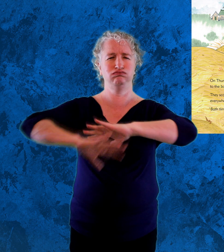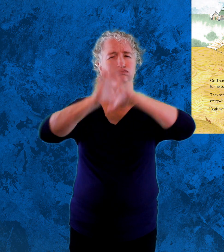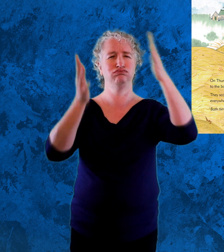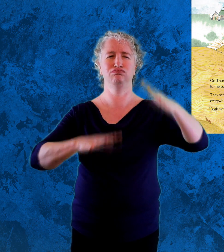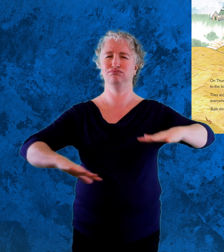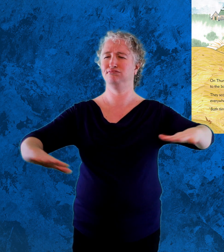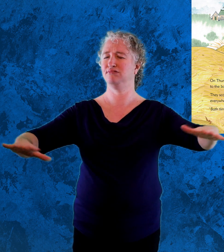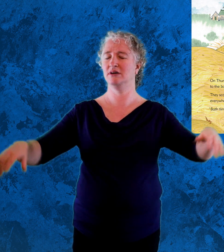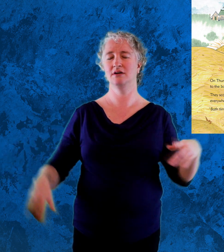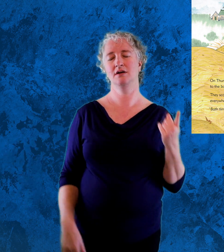piled sand everywhere.